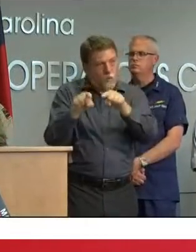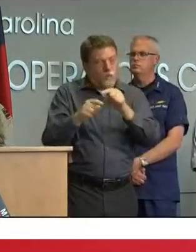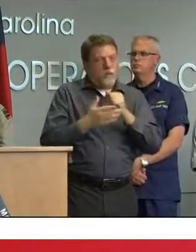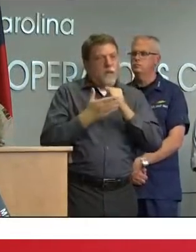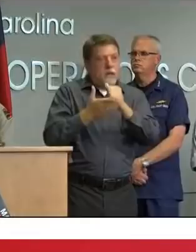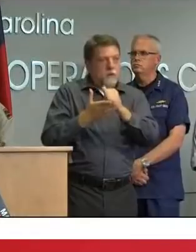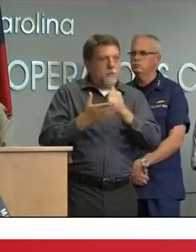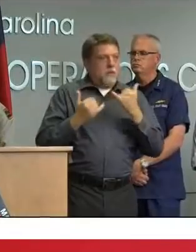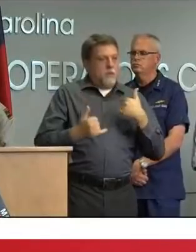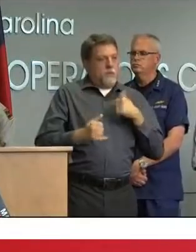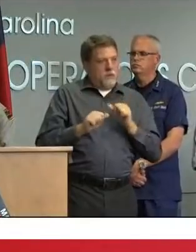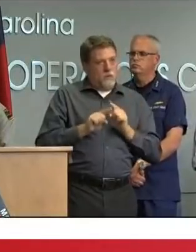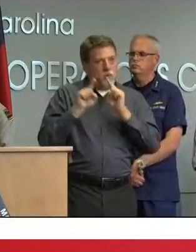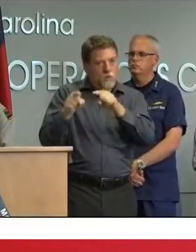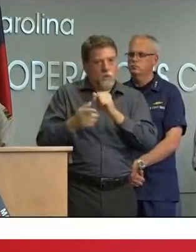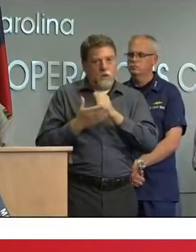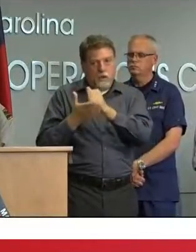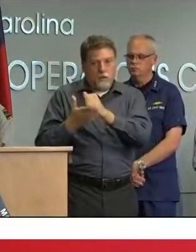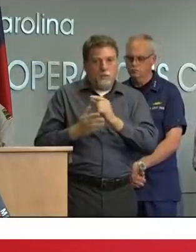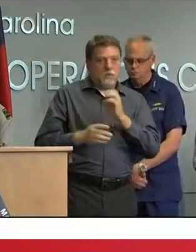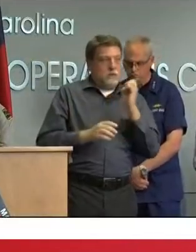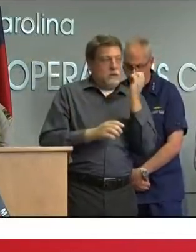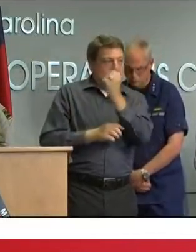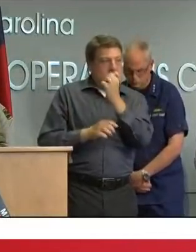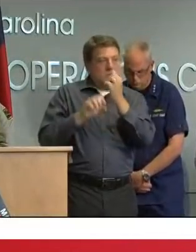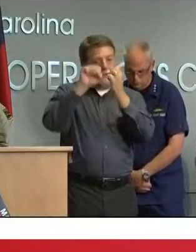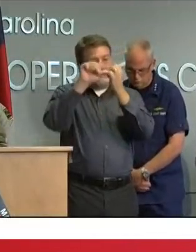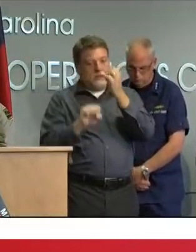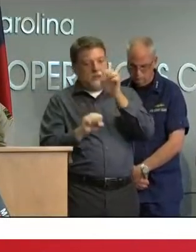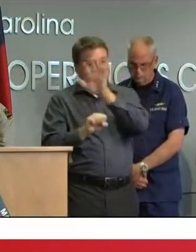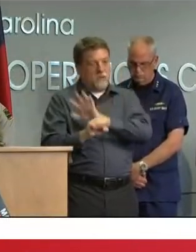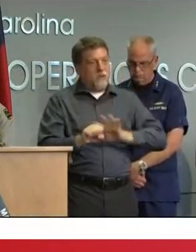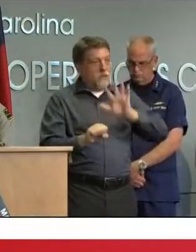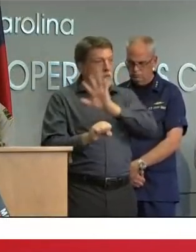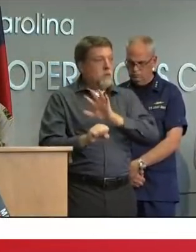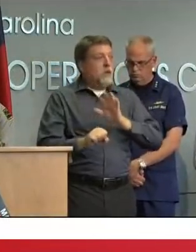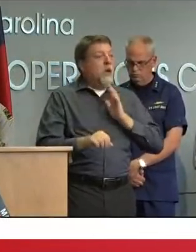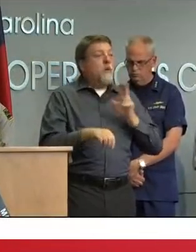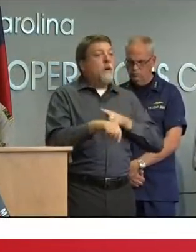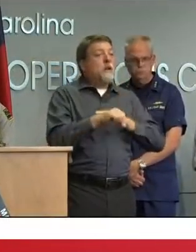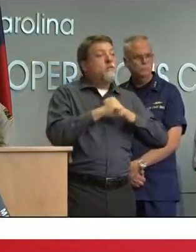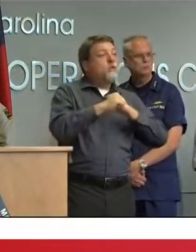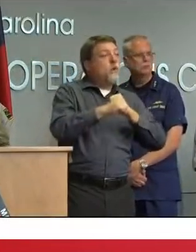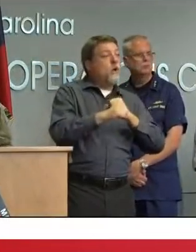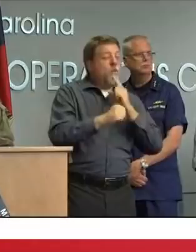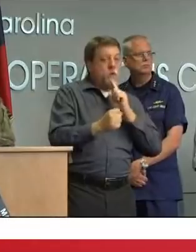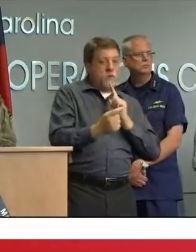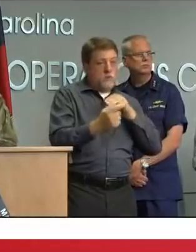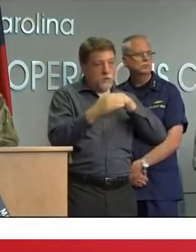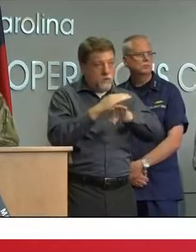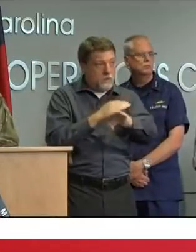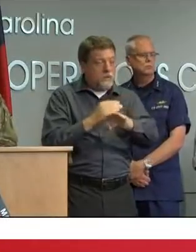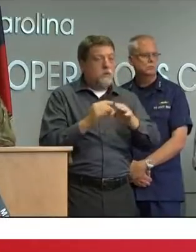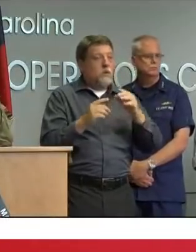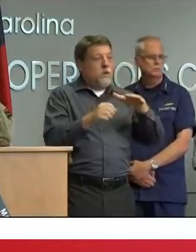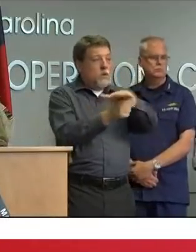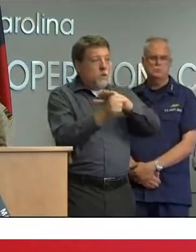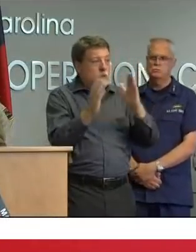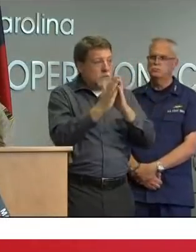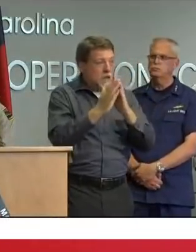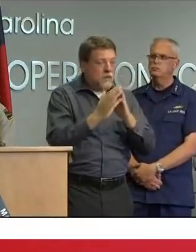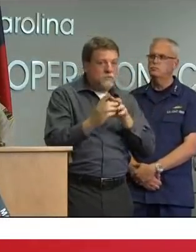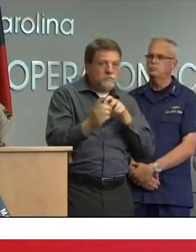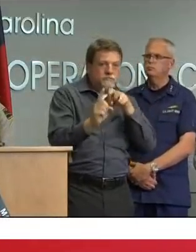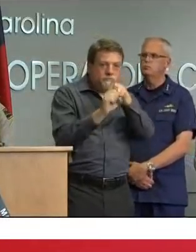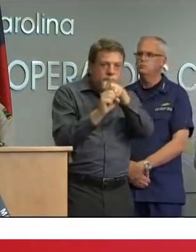the storm continues to to migrate west they'll get there just in time to plug in with the local incident commanders and be part of their team